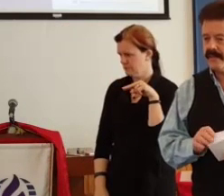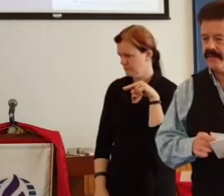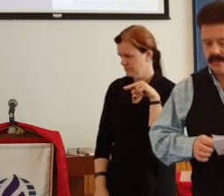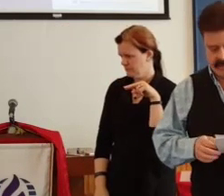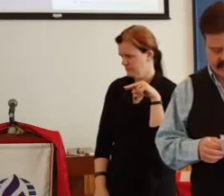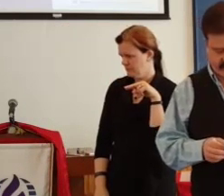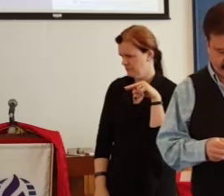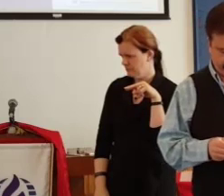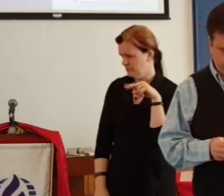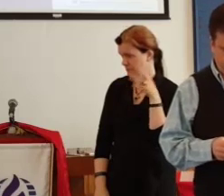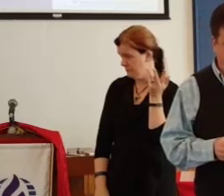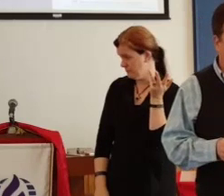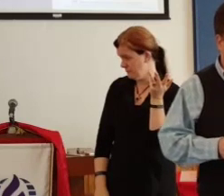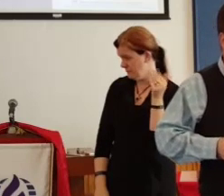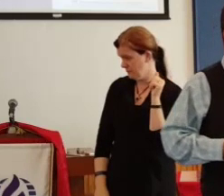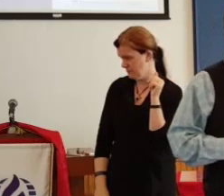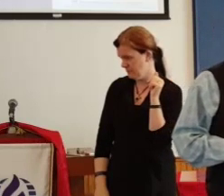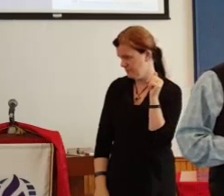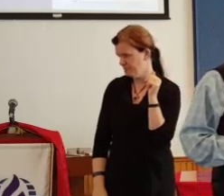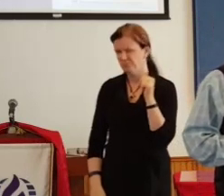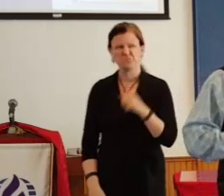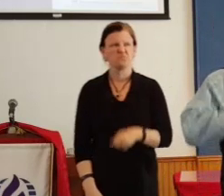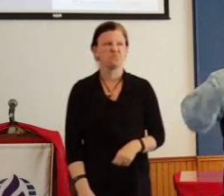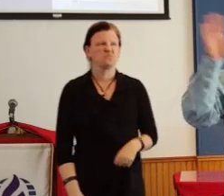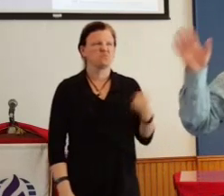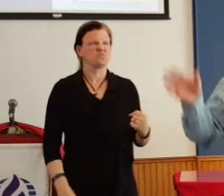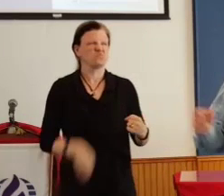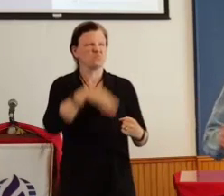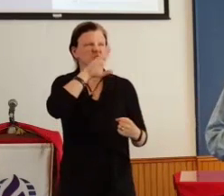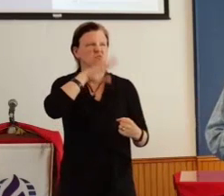the students. Frustrated, the foreigner drives off.